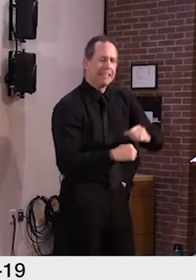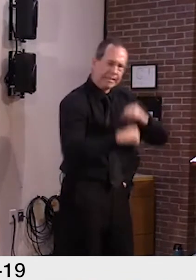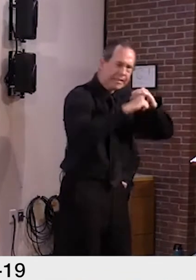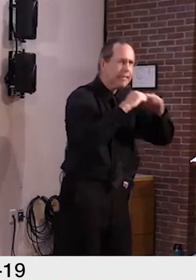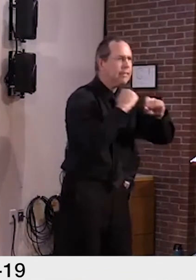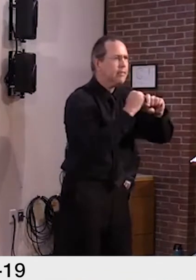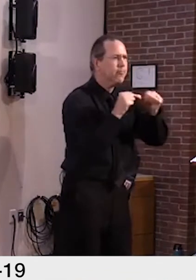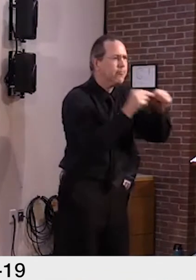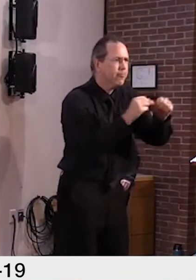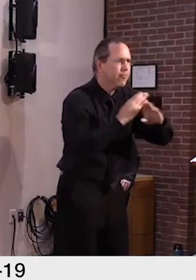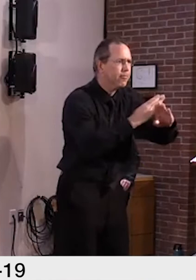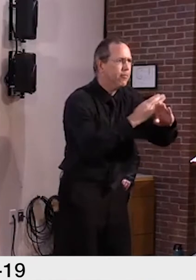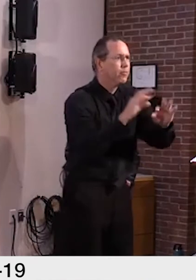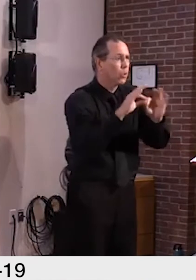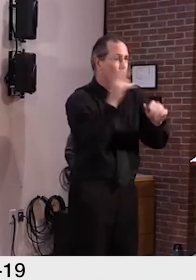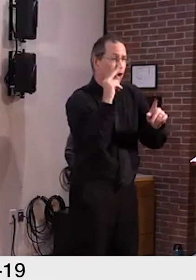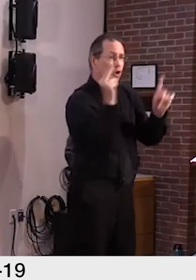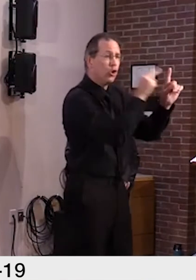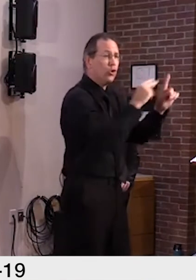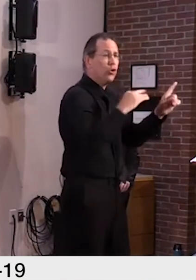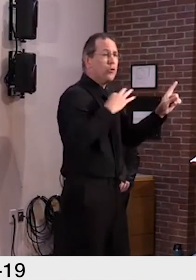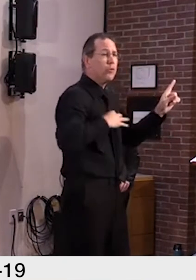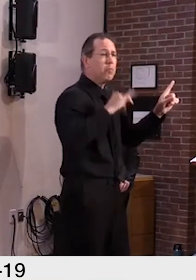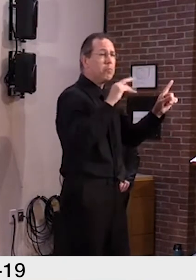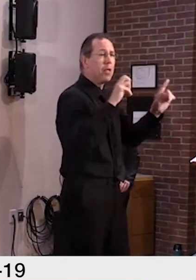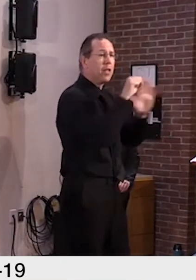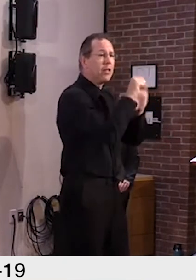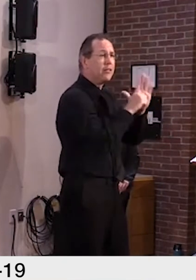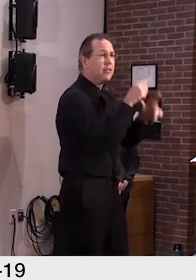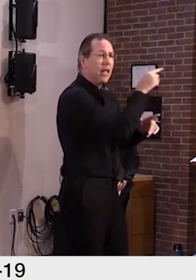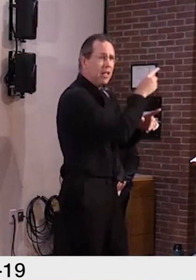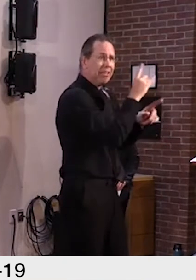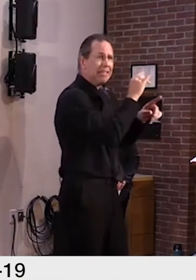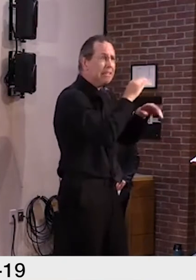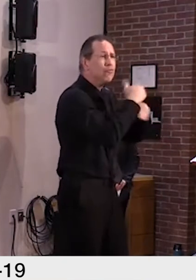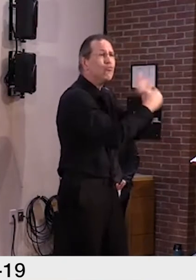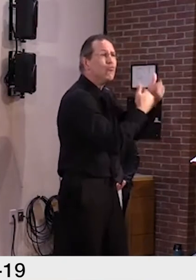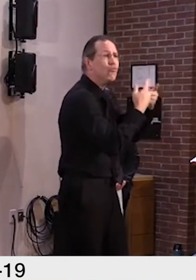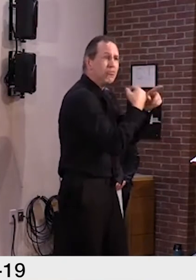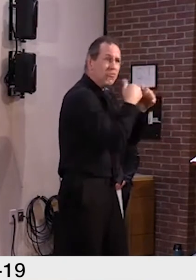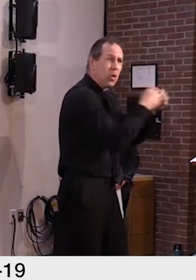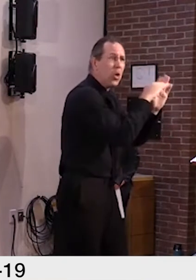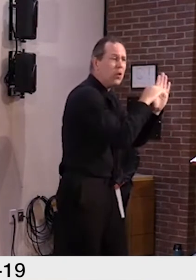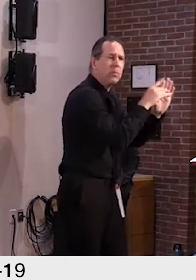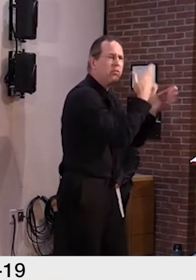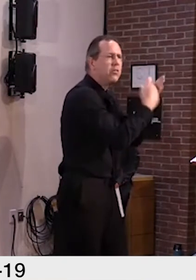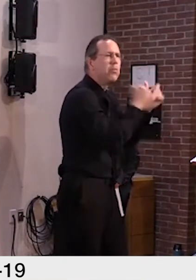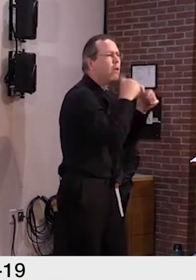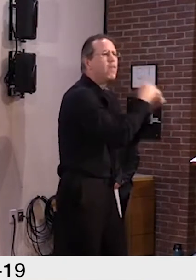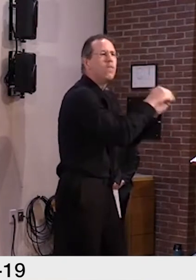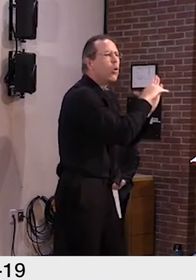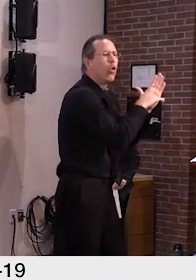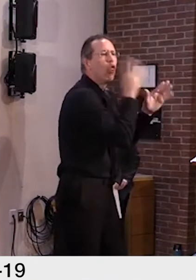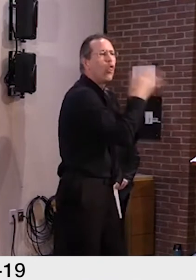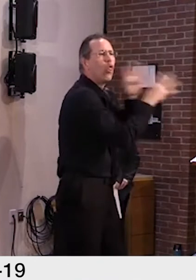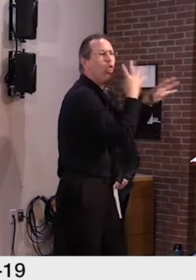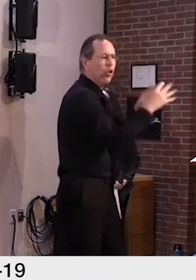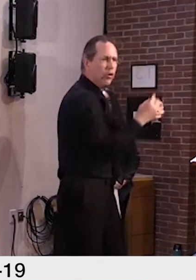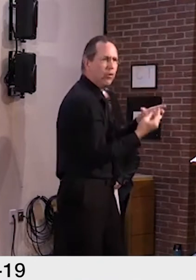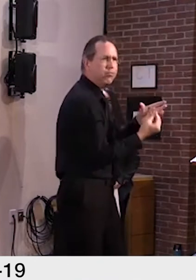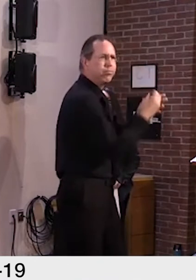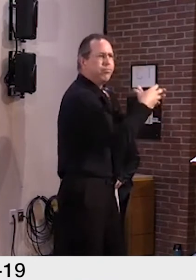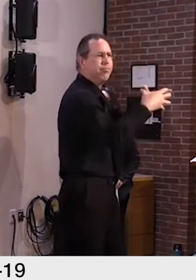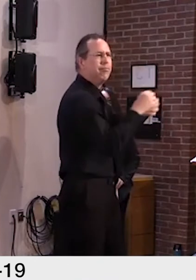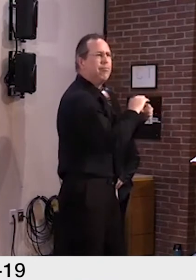appears to be the result of folks not following the state's safety protocols. We can't